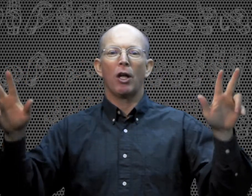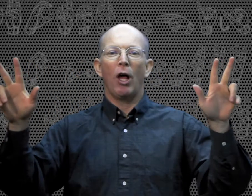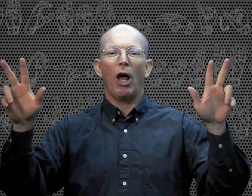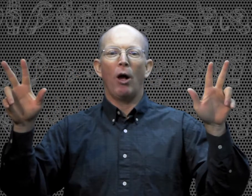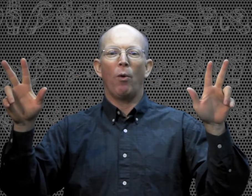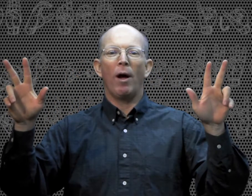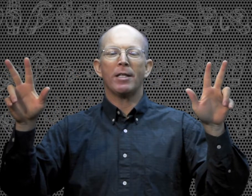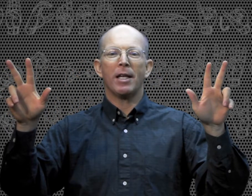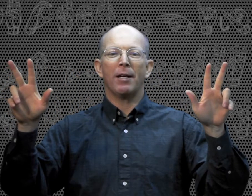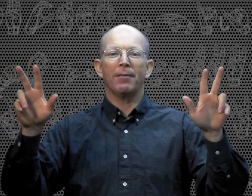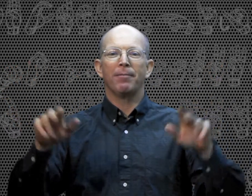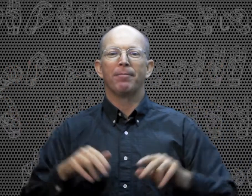Kwanzaa.